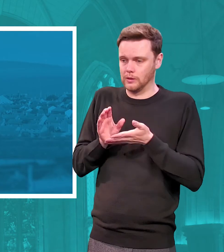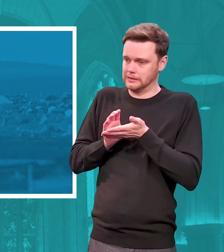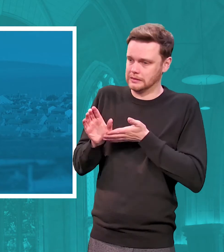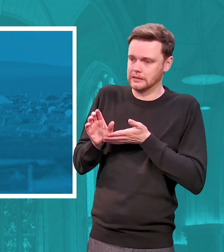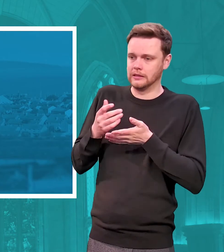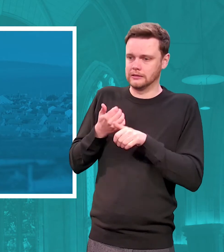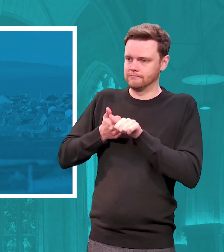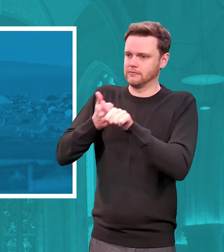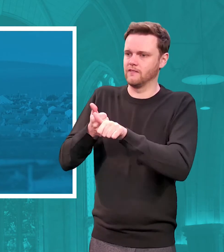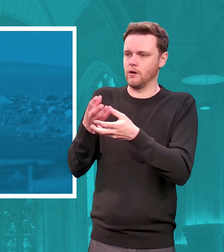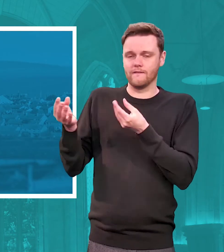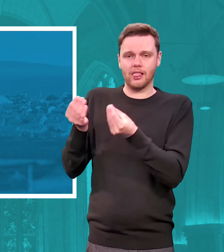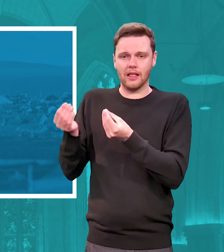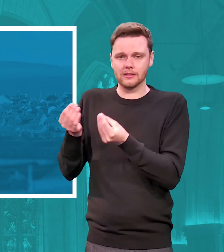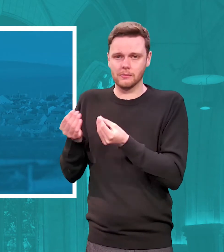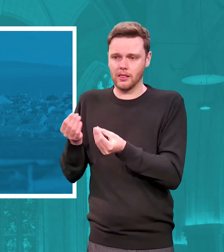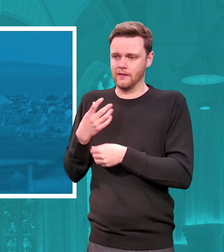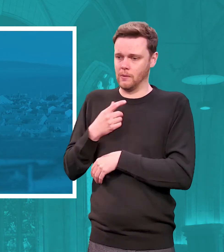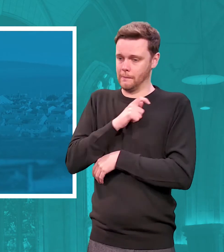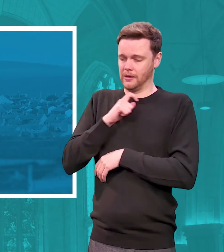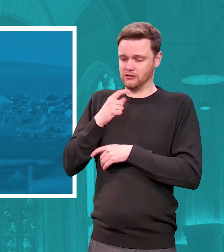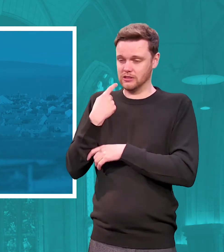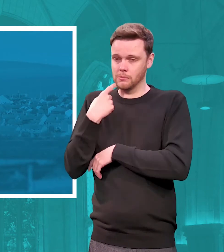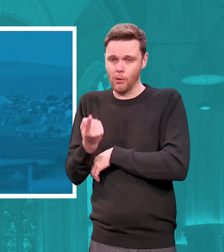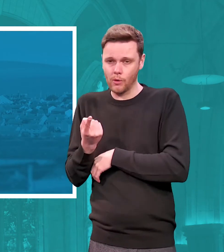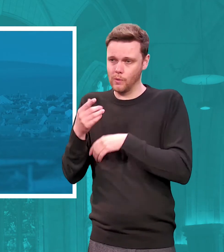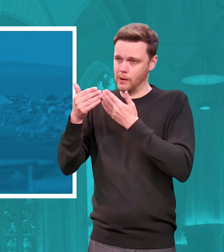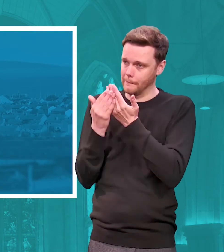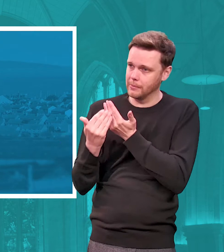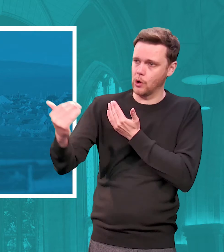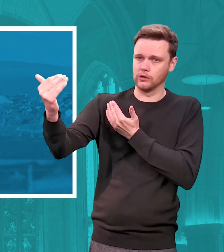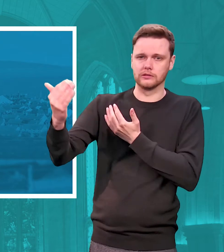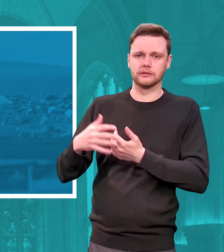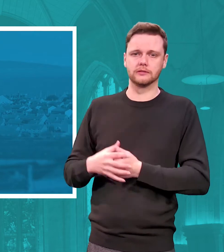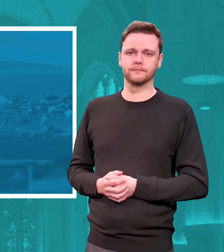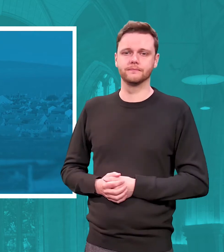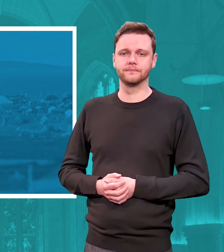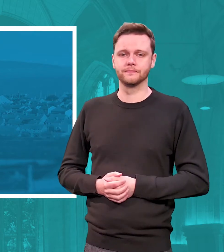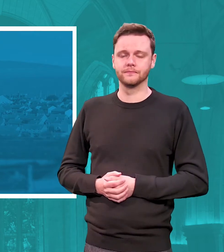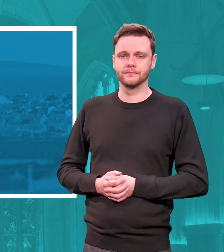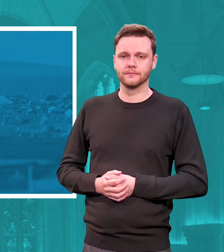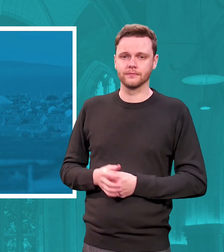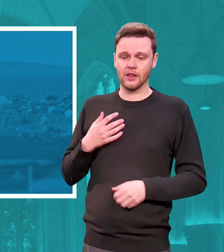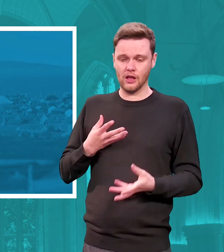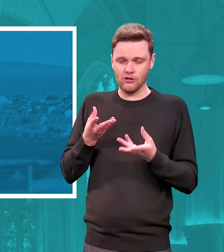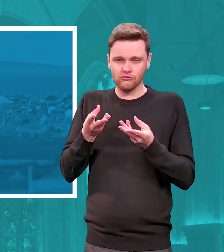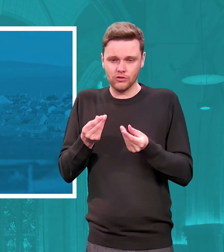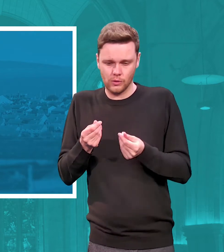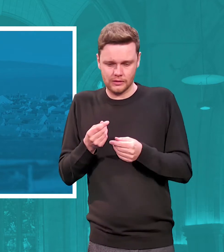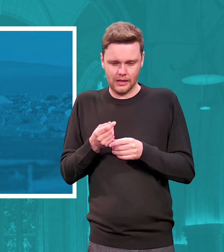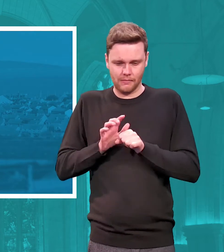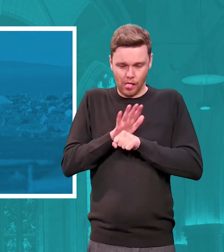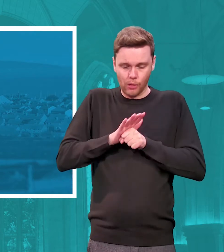flexible for ministry tomorrow and beyond resourcing the local church